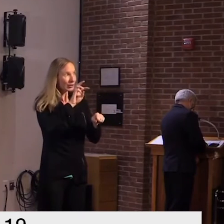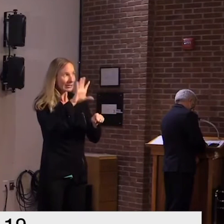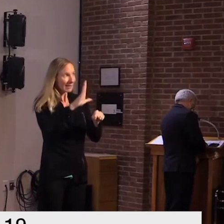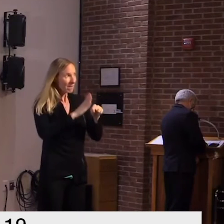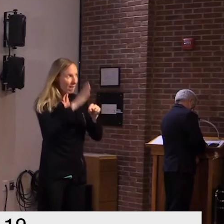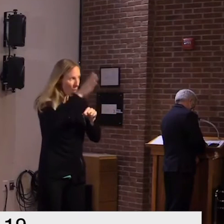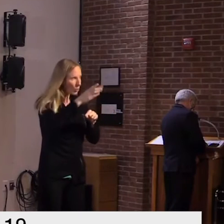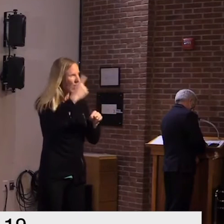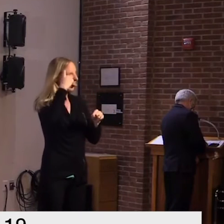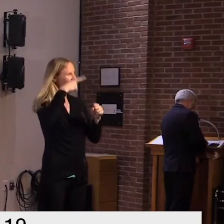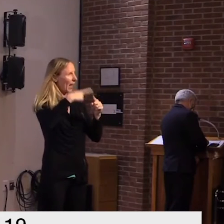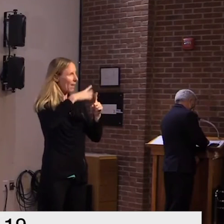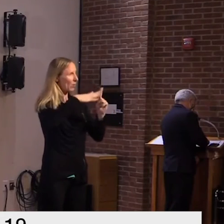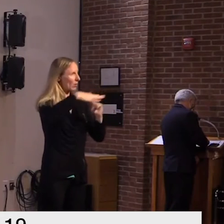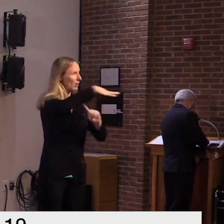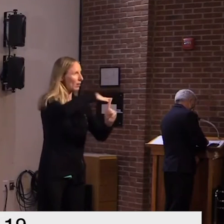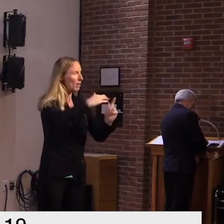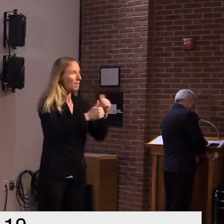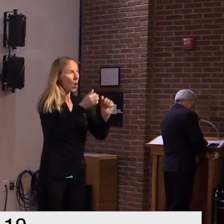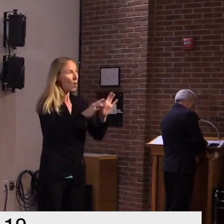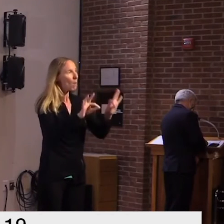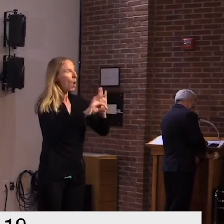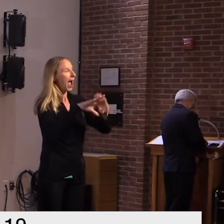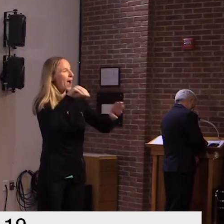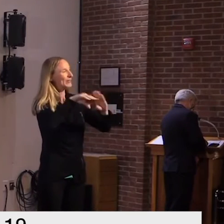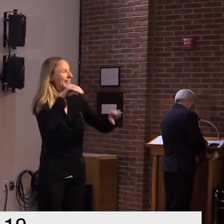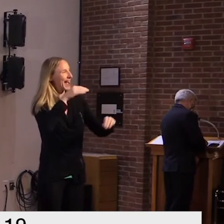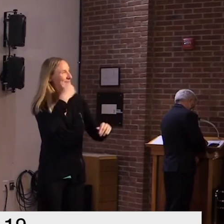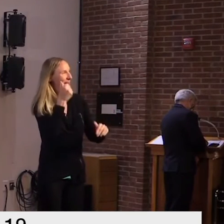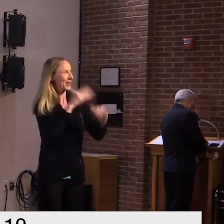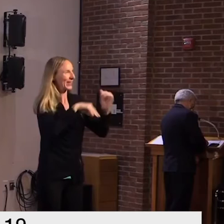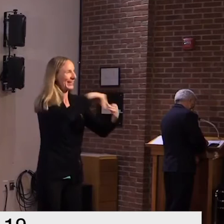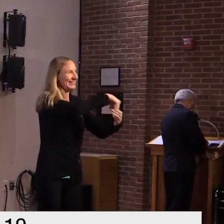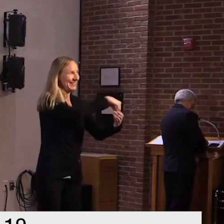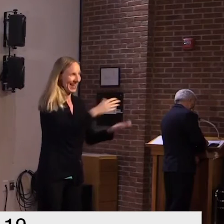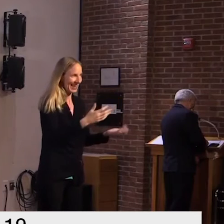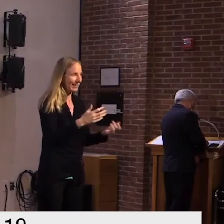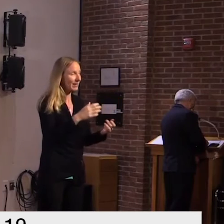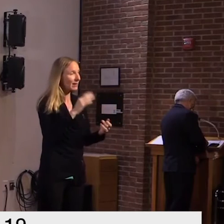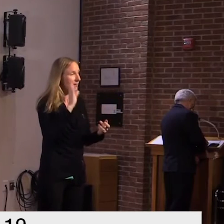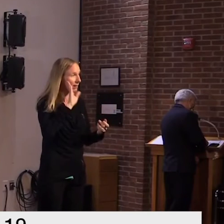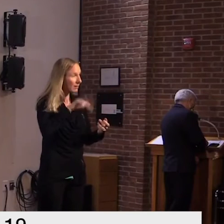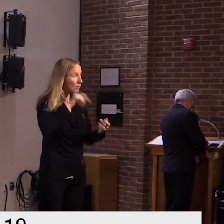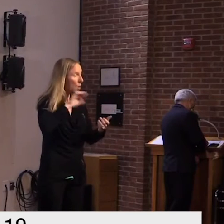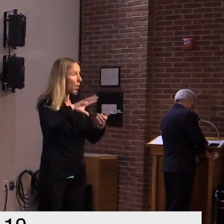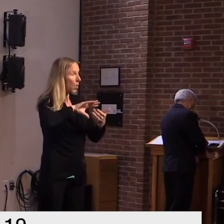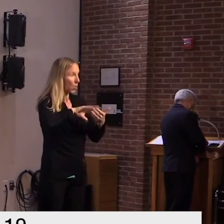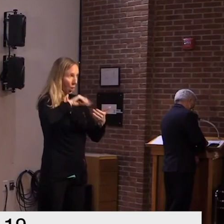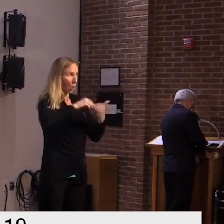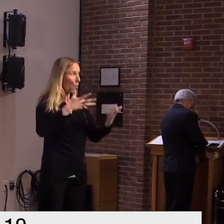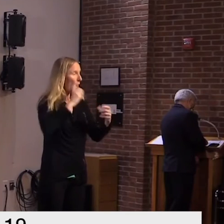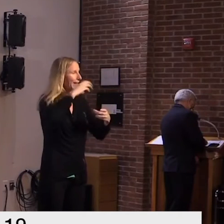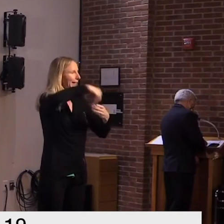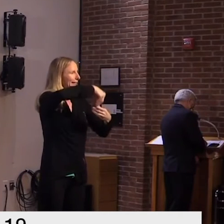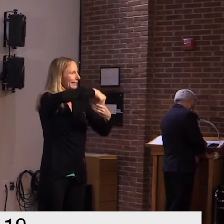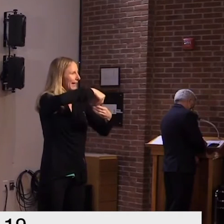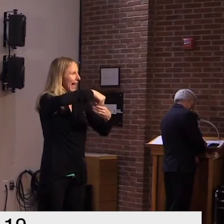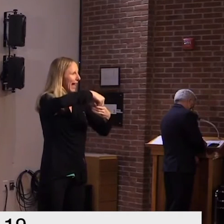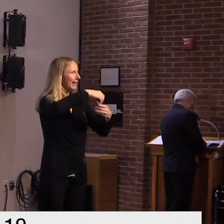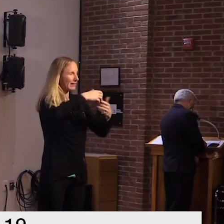outdoor settings more than indoor settings one thing we've learned about the virus is that in a closed space